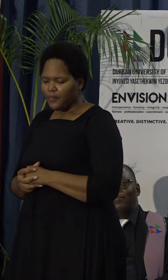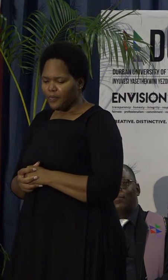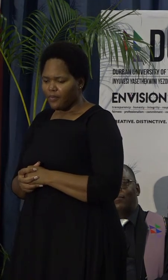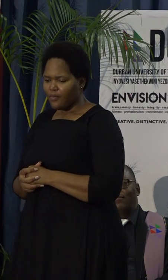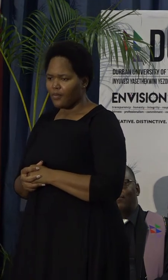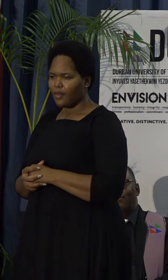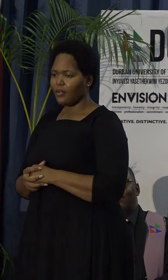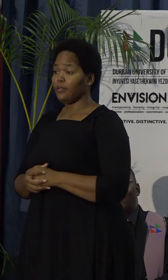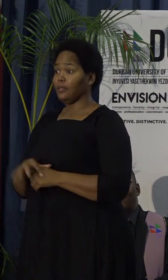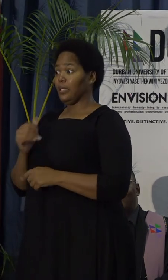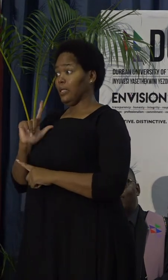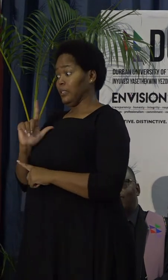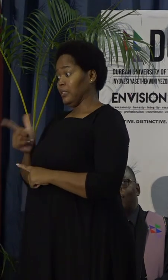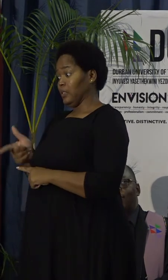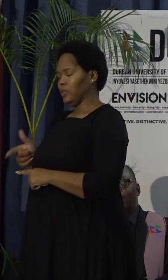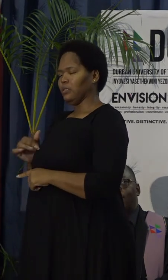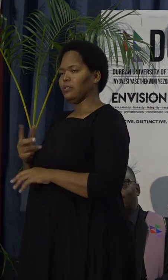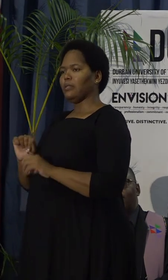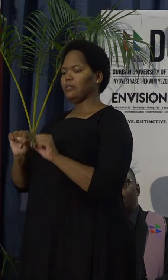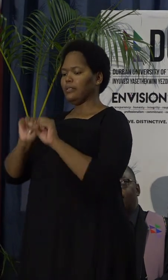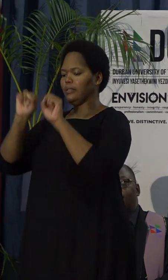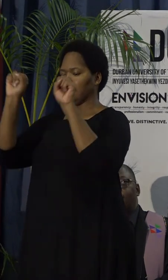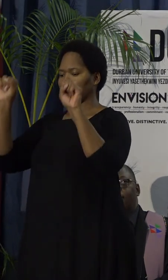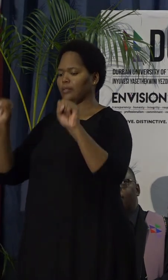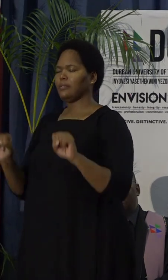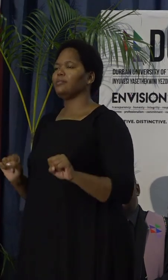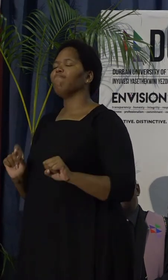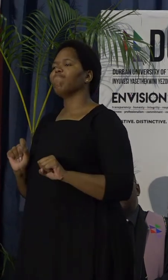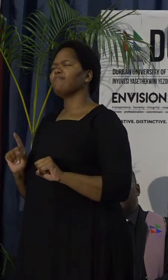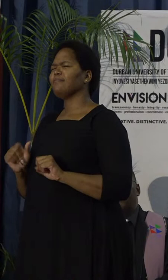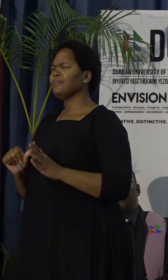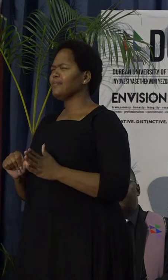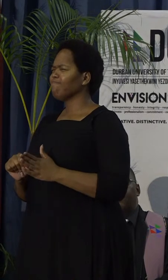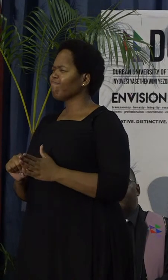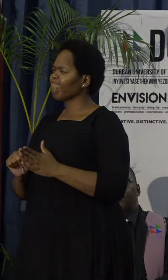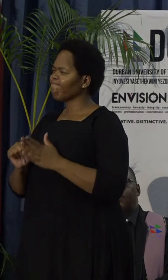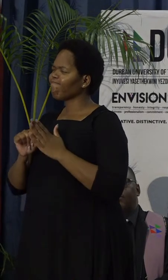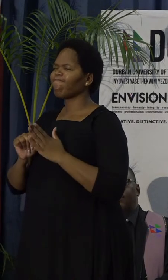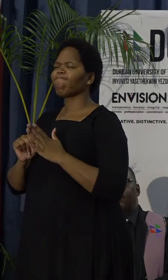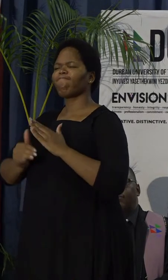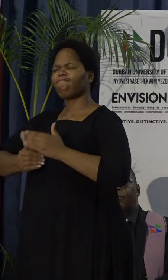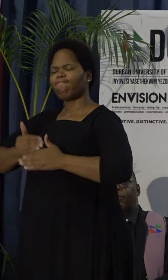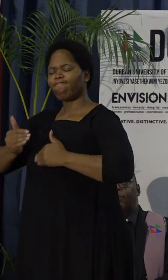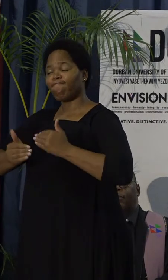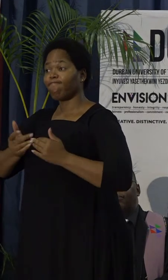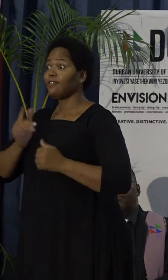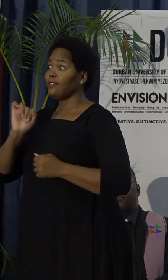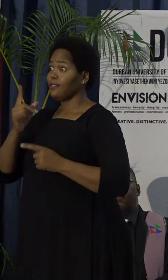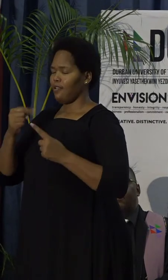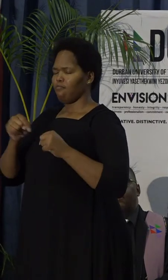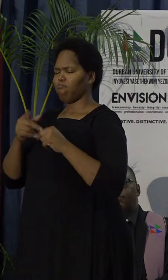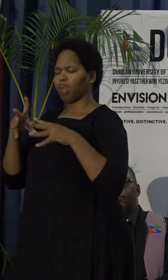Our security system has remained an albatross for the longest time, we must admit.